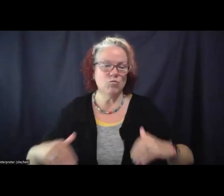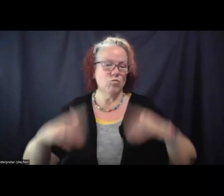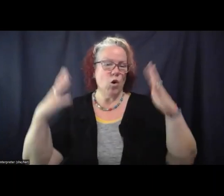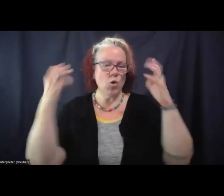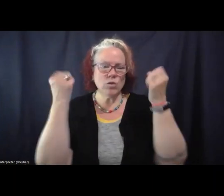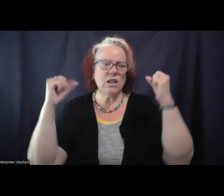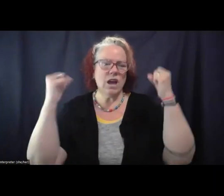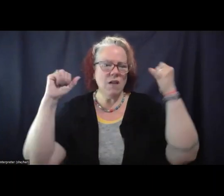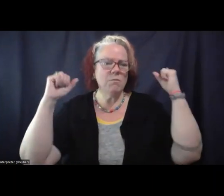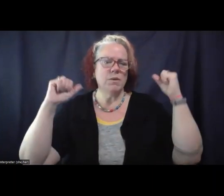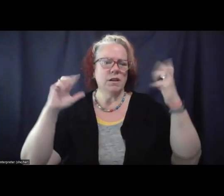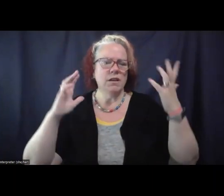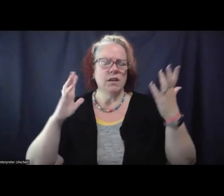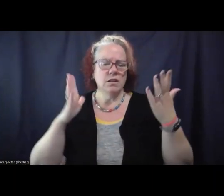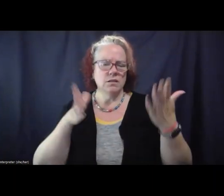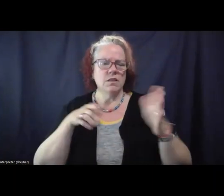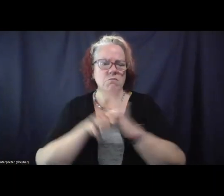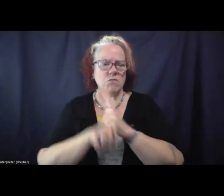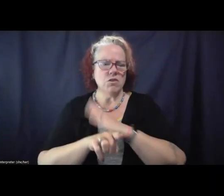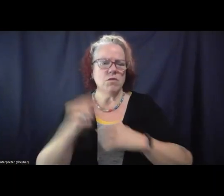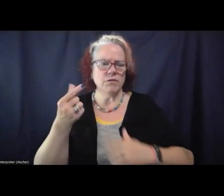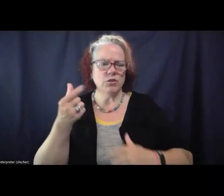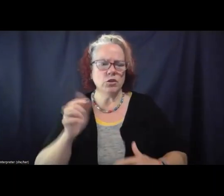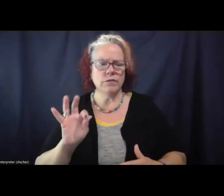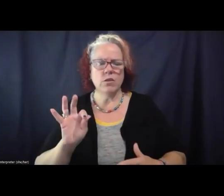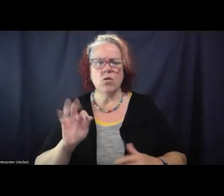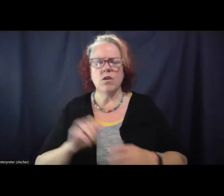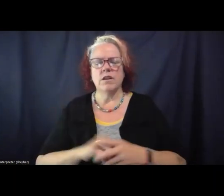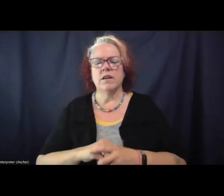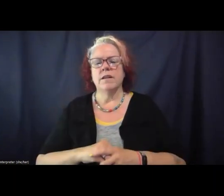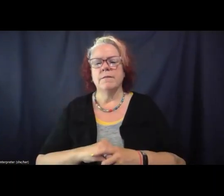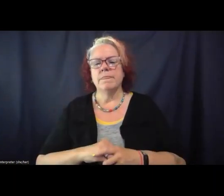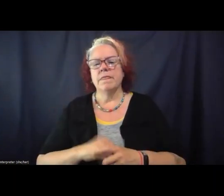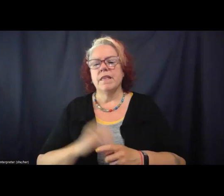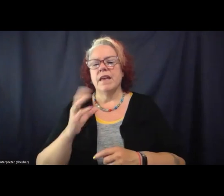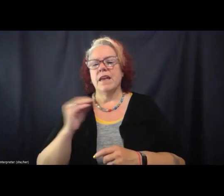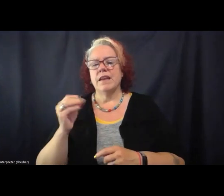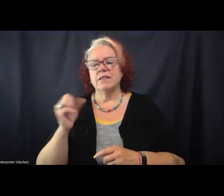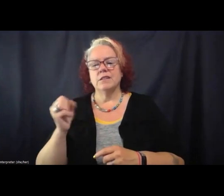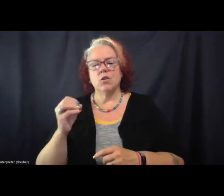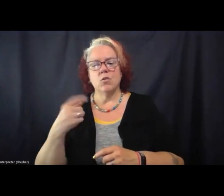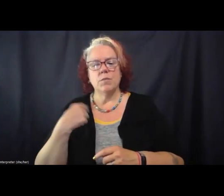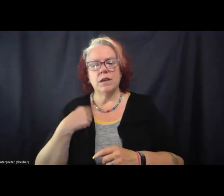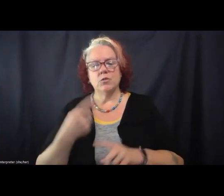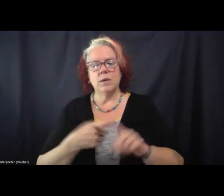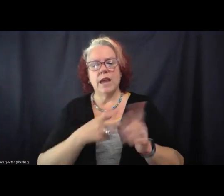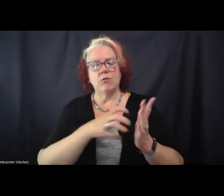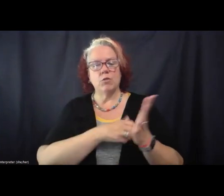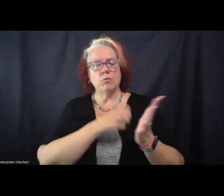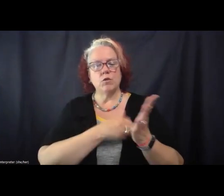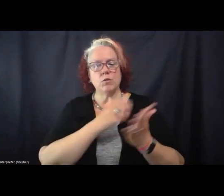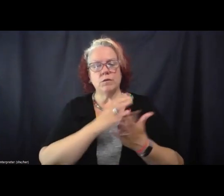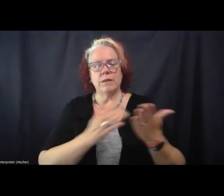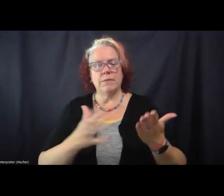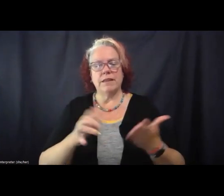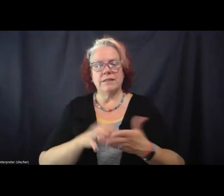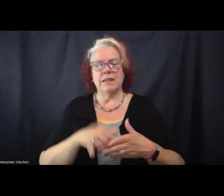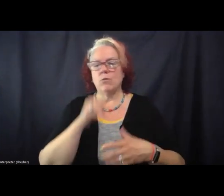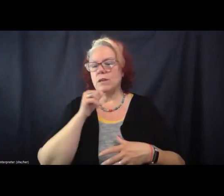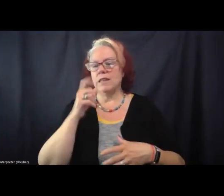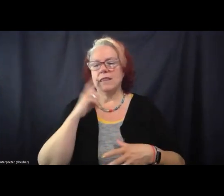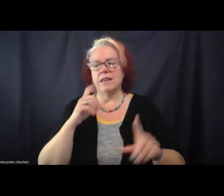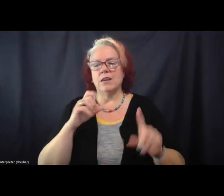Taylor. And we ultimately the bill that passed was based on that. And because we had removed some things that we didn't think were possible